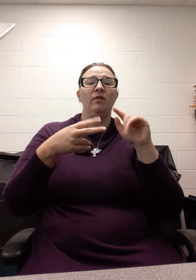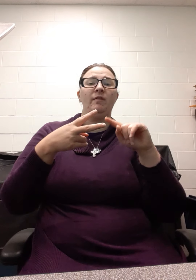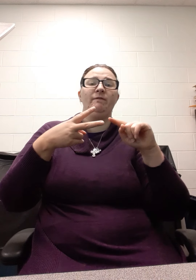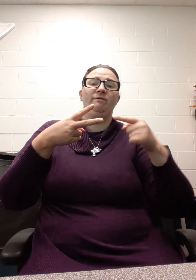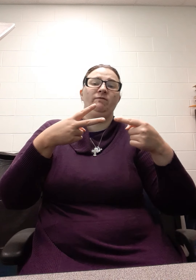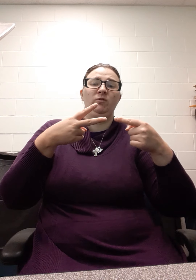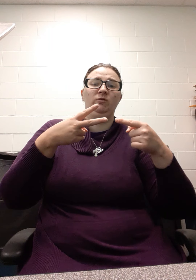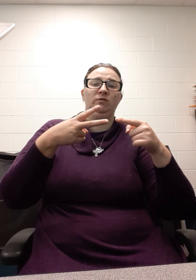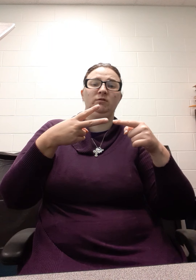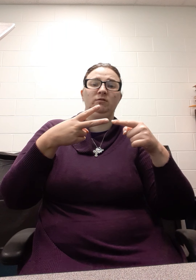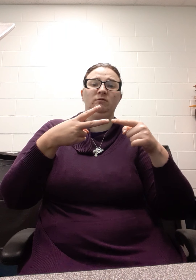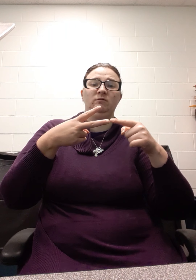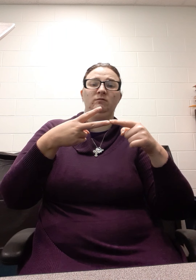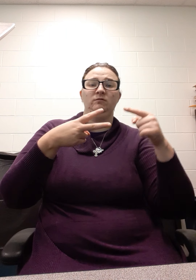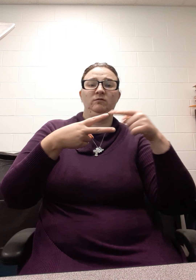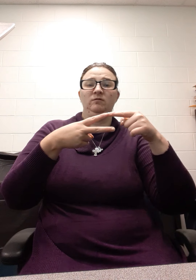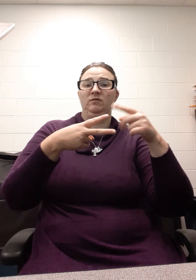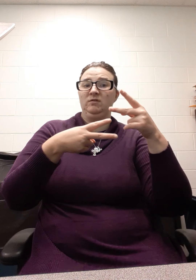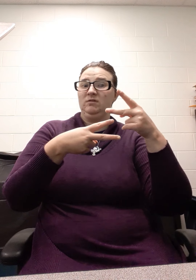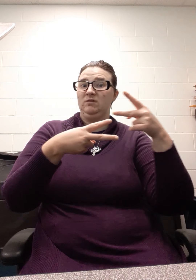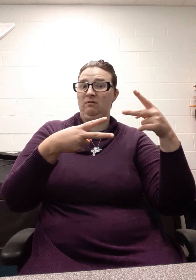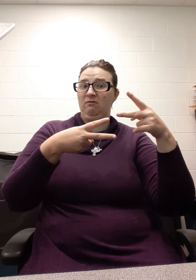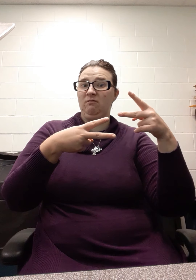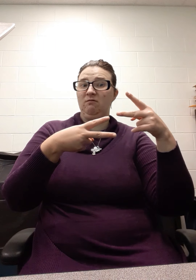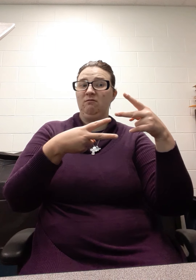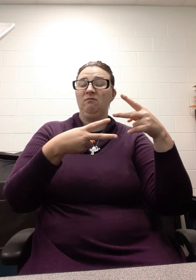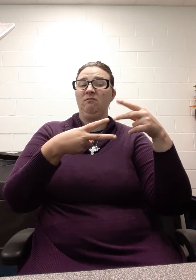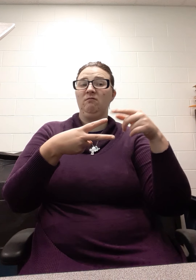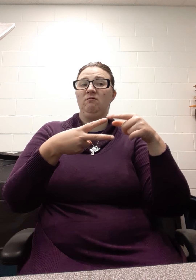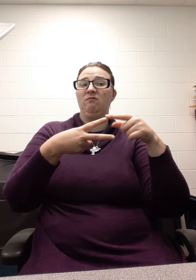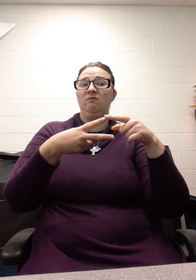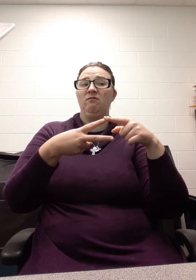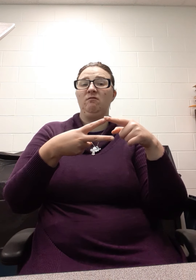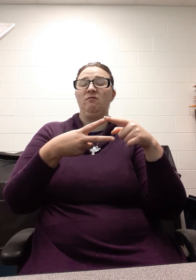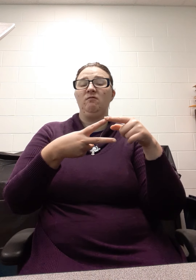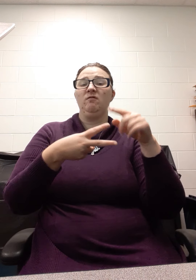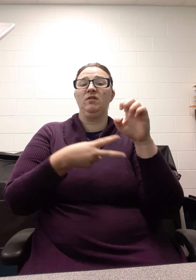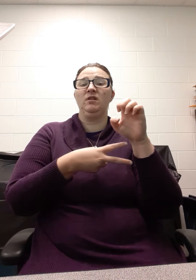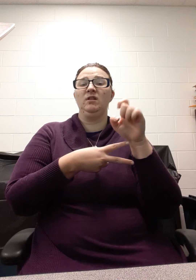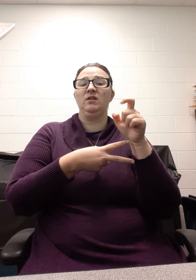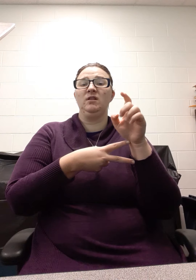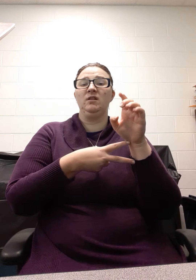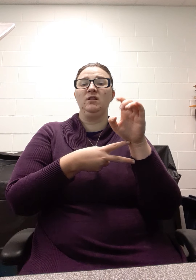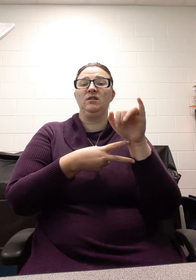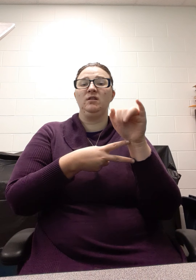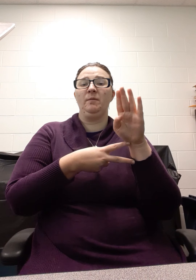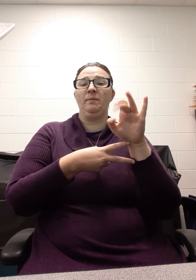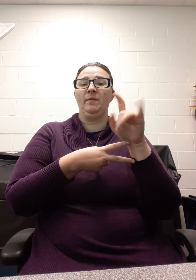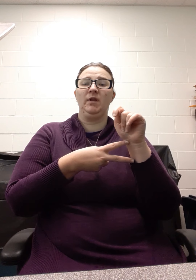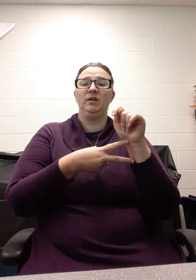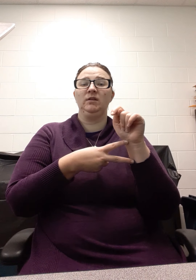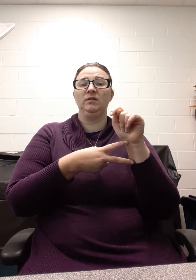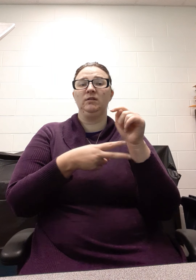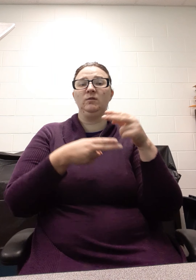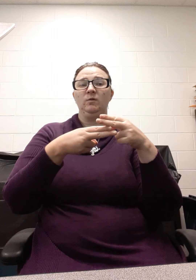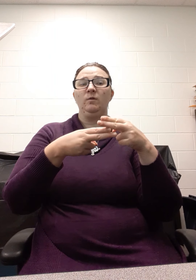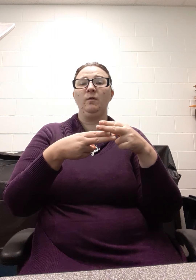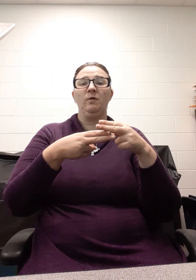And the first exhibit that everyone sees is an exhibit called the Pre-Flood World, Pre-Flood Society, which really sets up